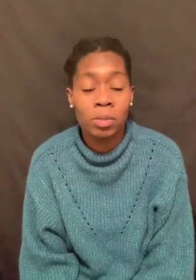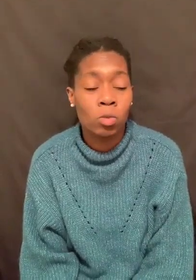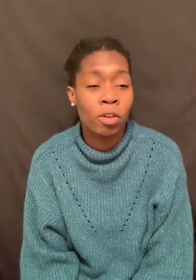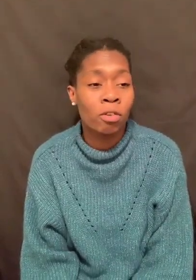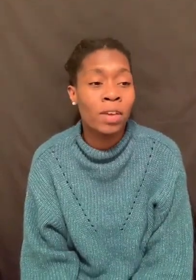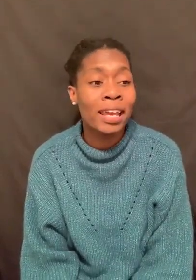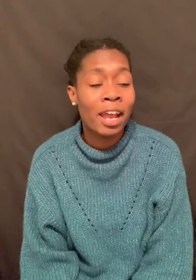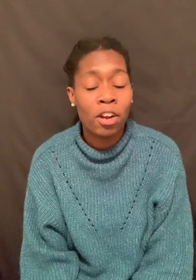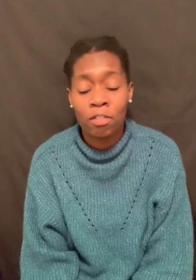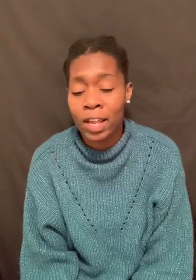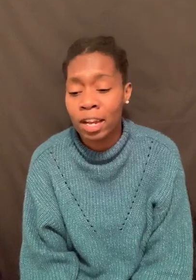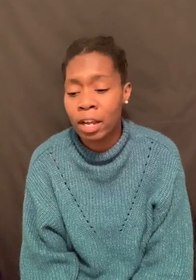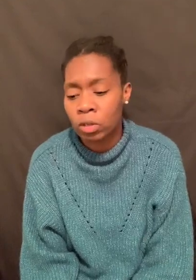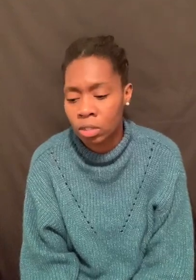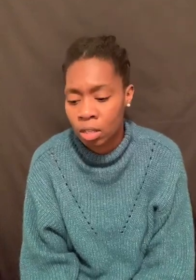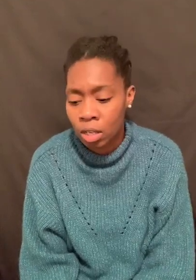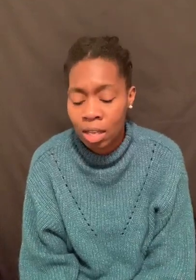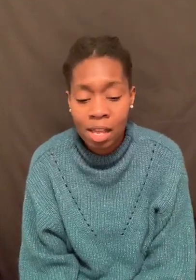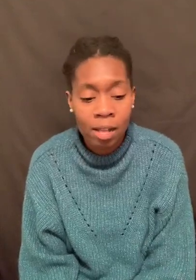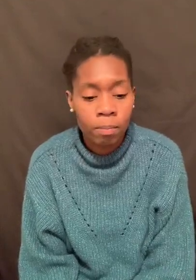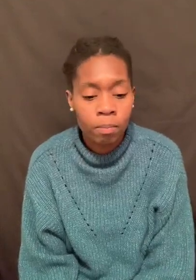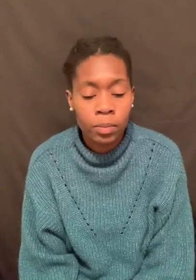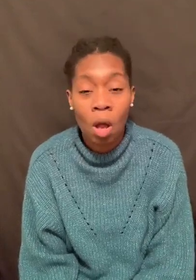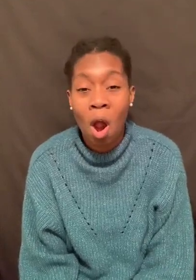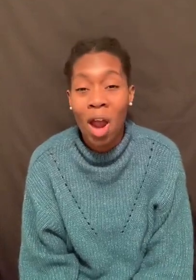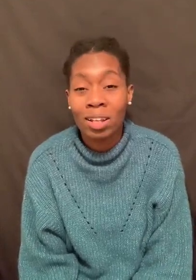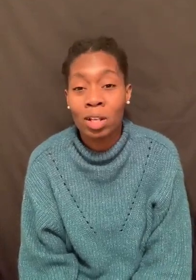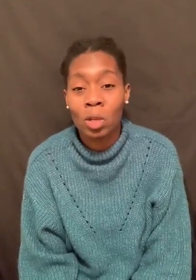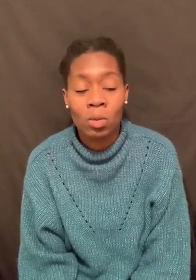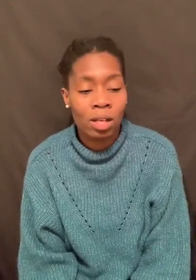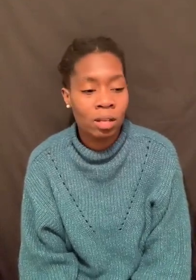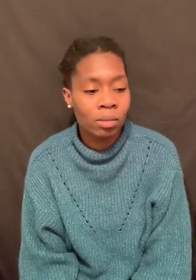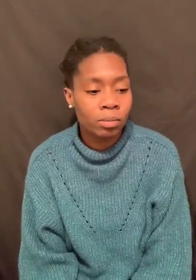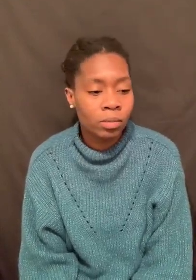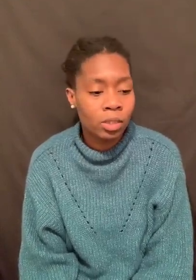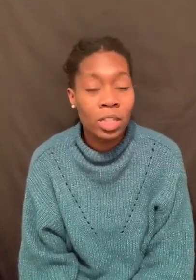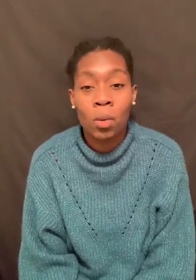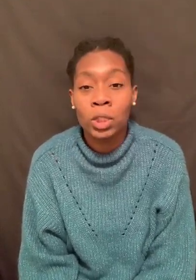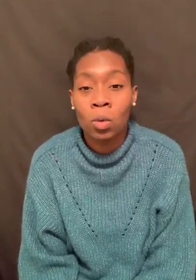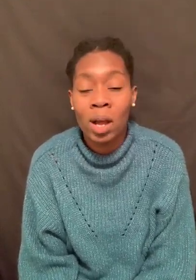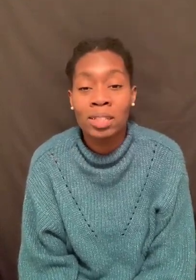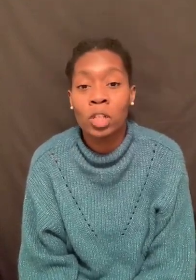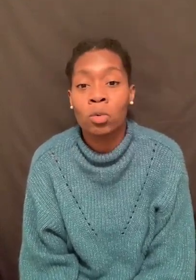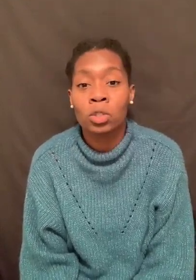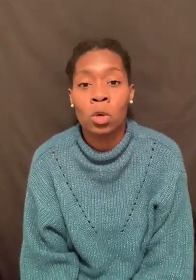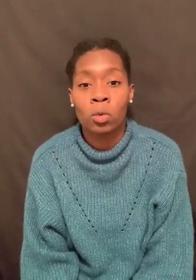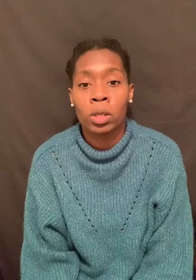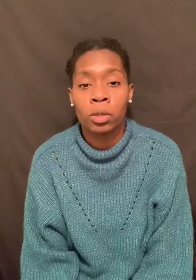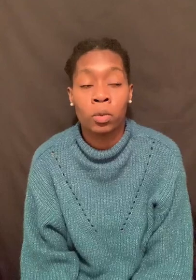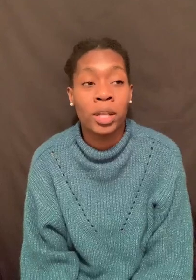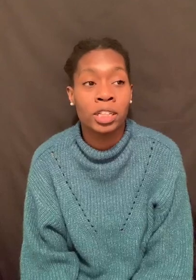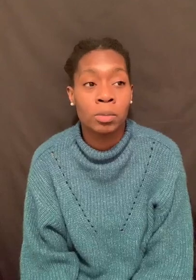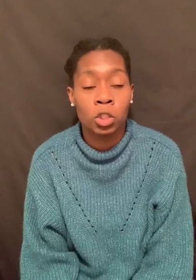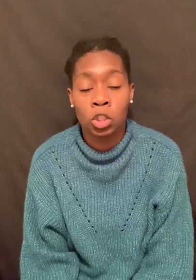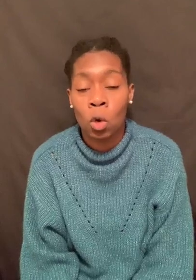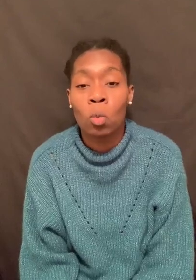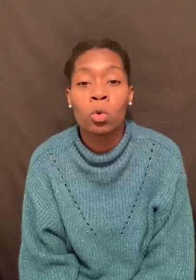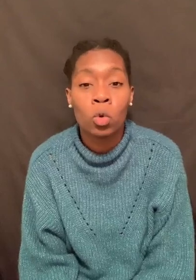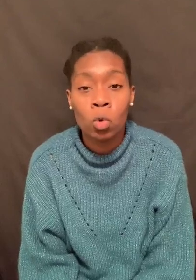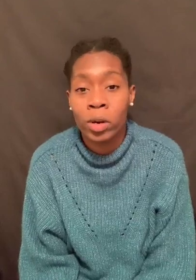them to wear the fake hair and the fake nails and the harlot clothing to get what you want and to control the relationship to show who